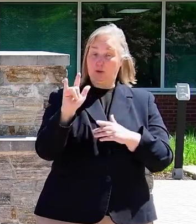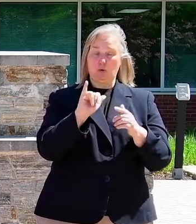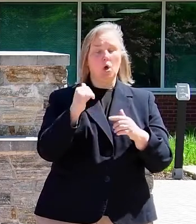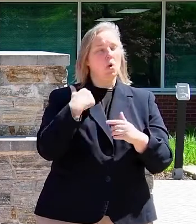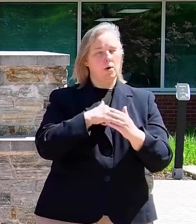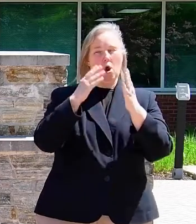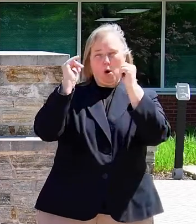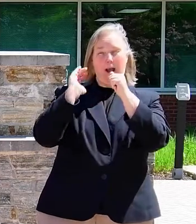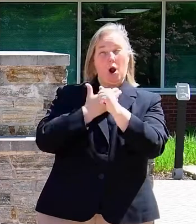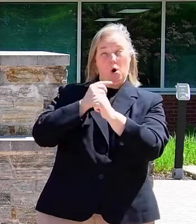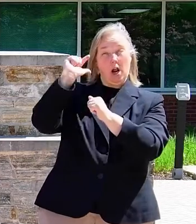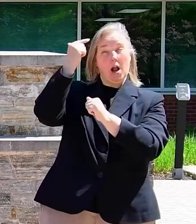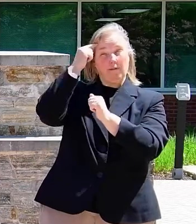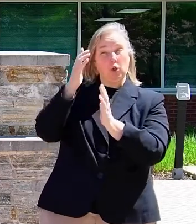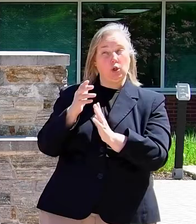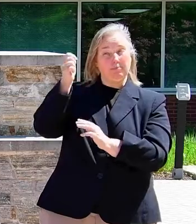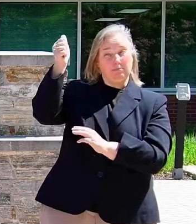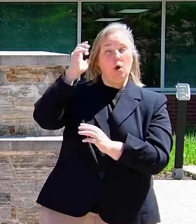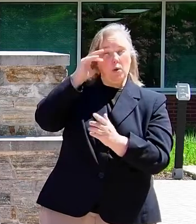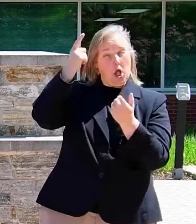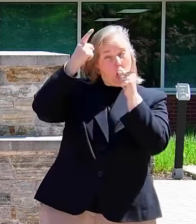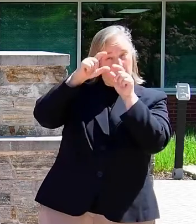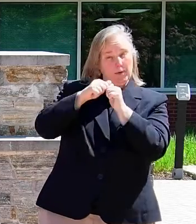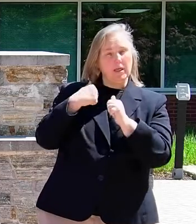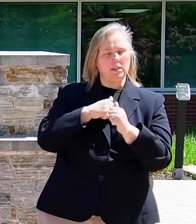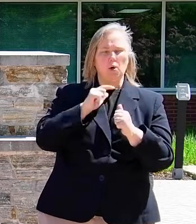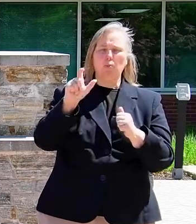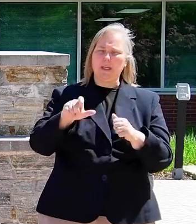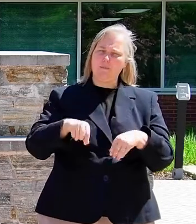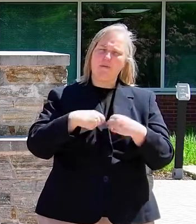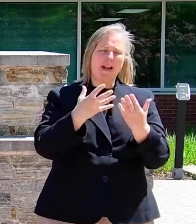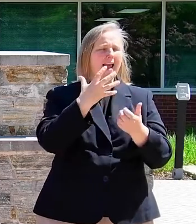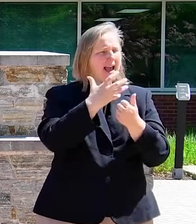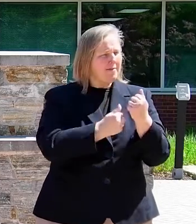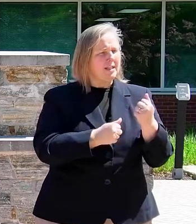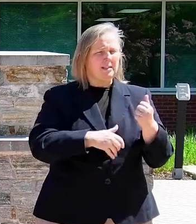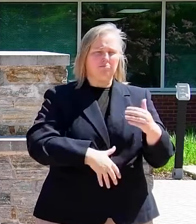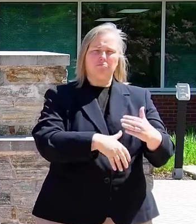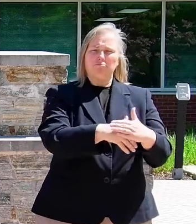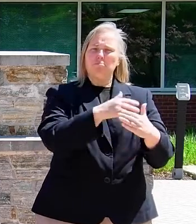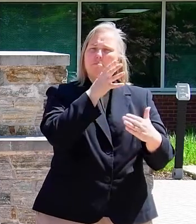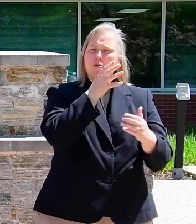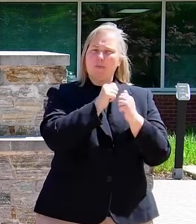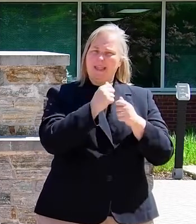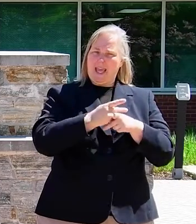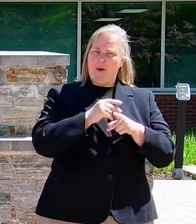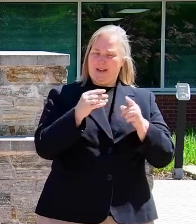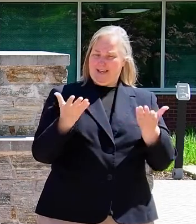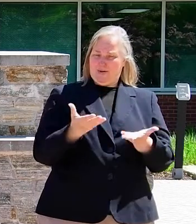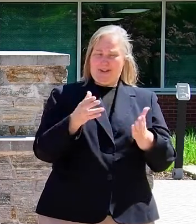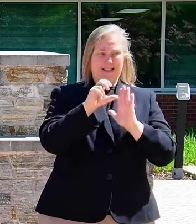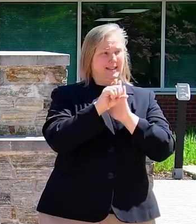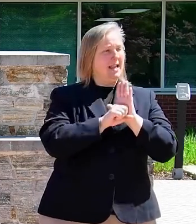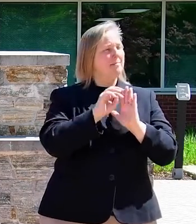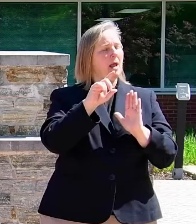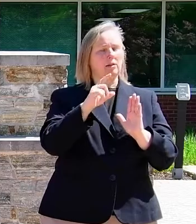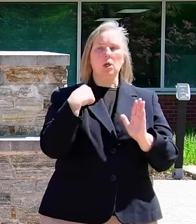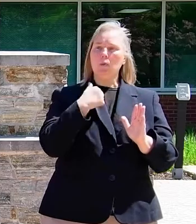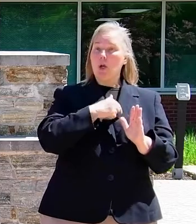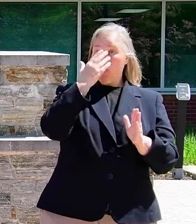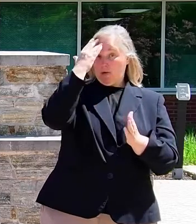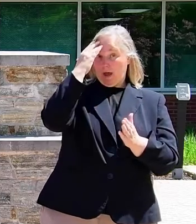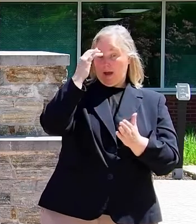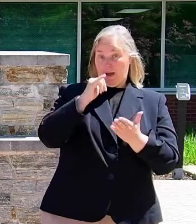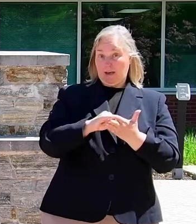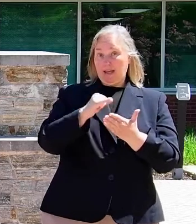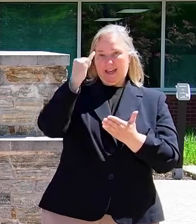will agree with us that we need to provide every expectant mother with care in the state of Maryland. We know that if he